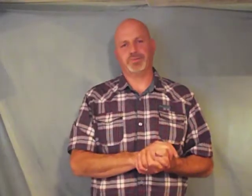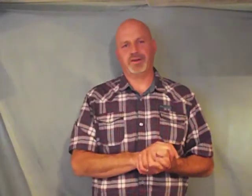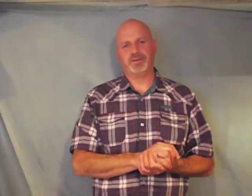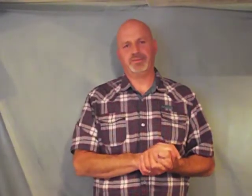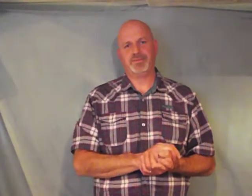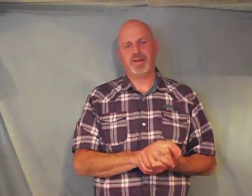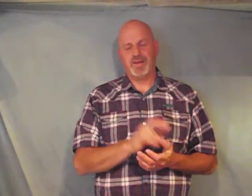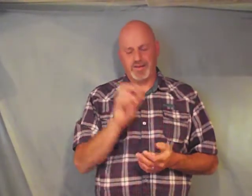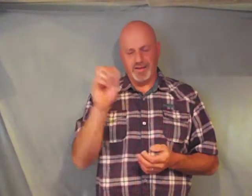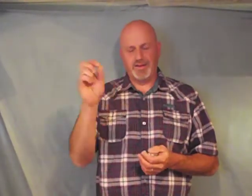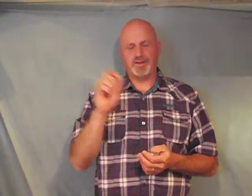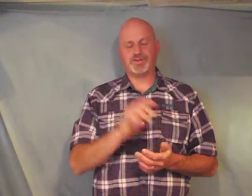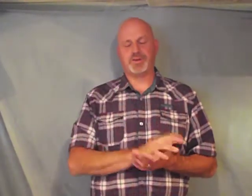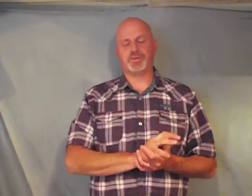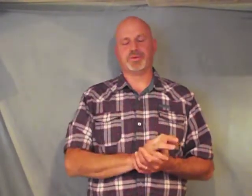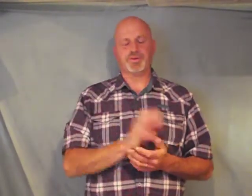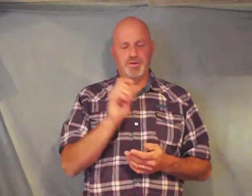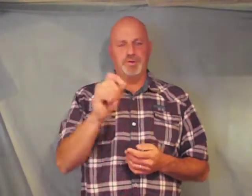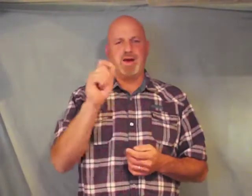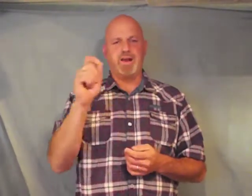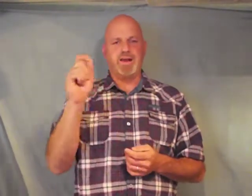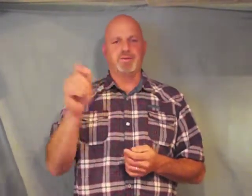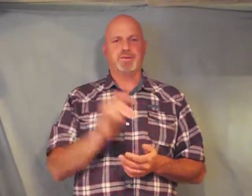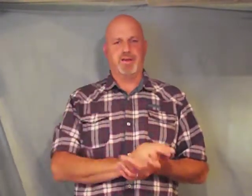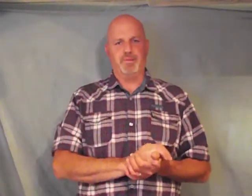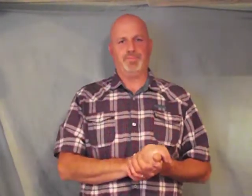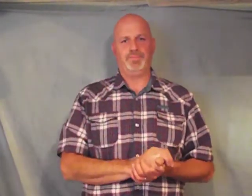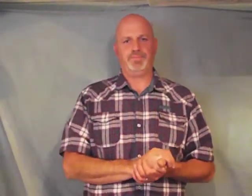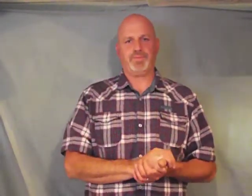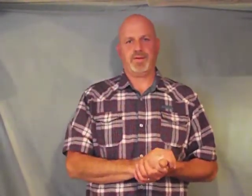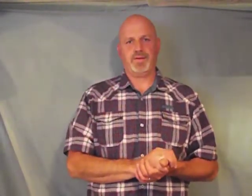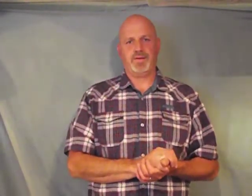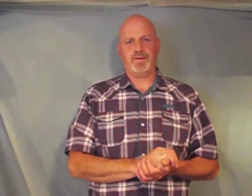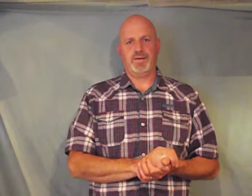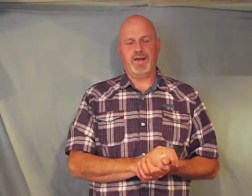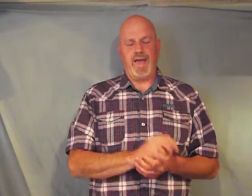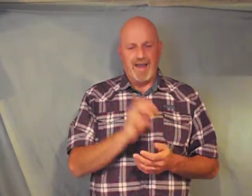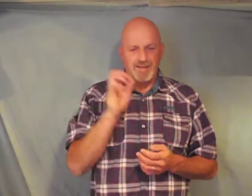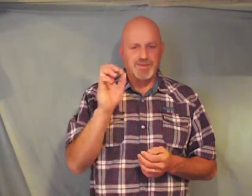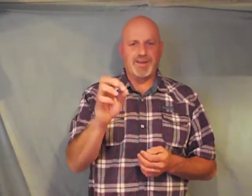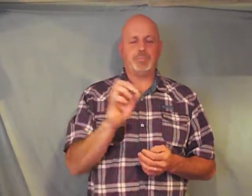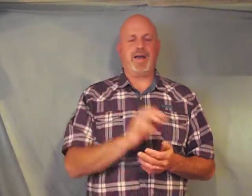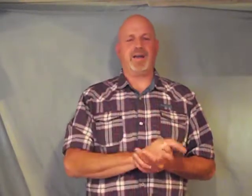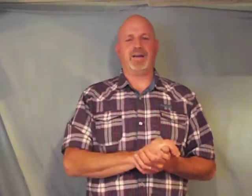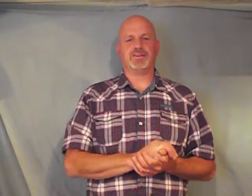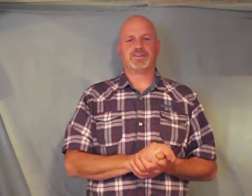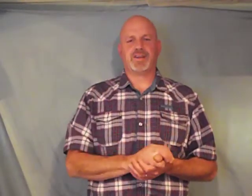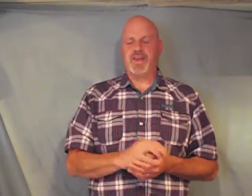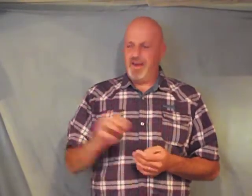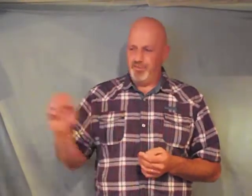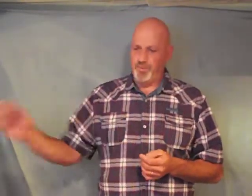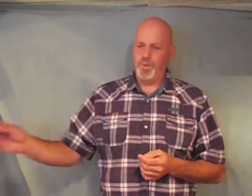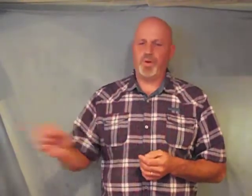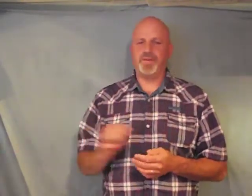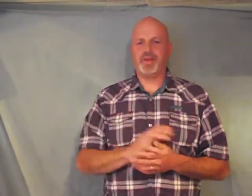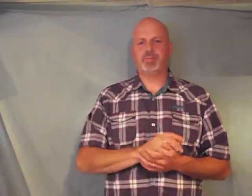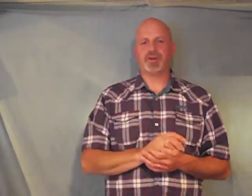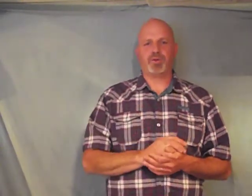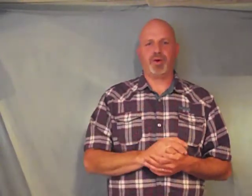me the little children do not hinder them as their parents if we want them to grow